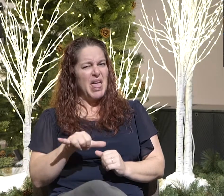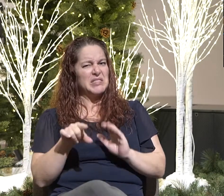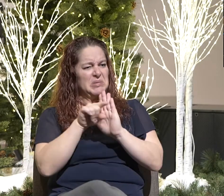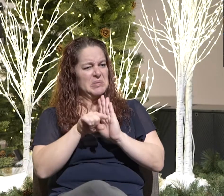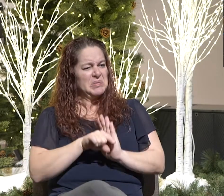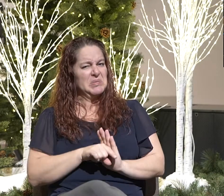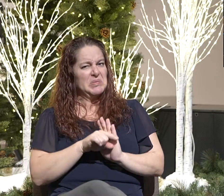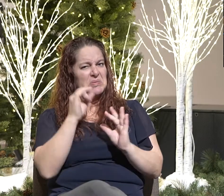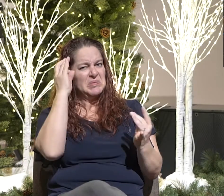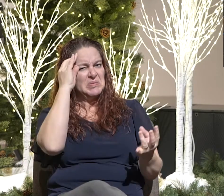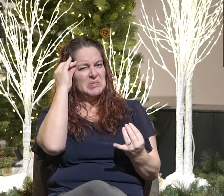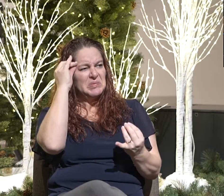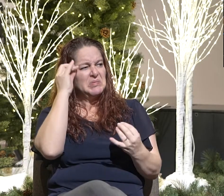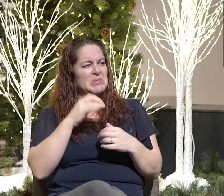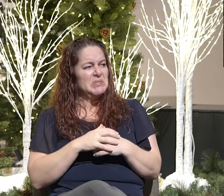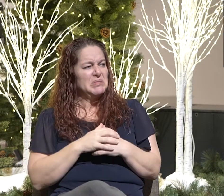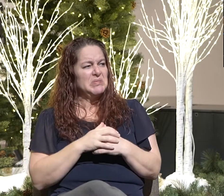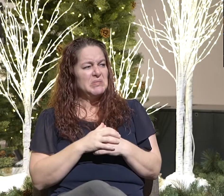Very nihilistic.